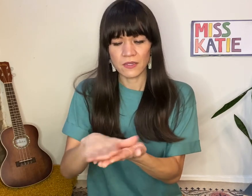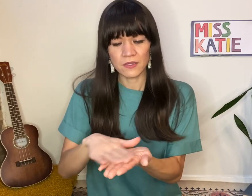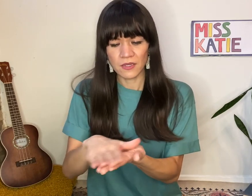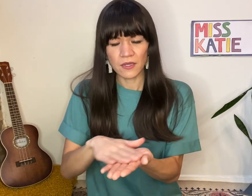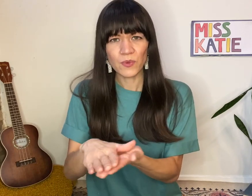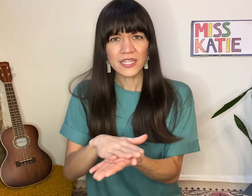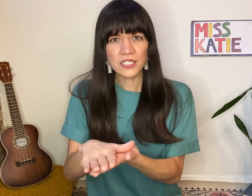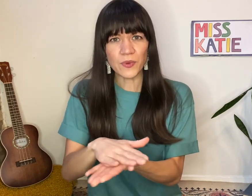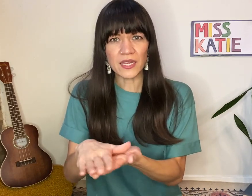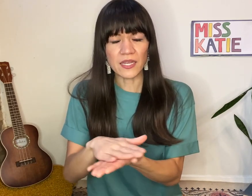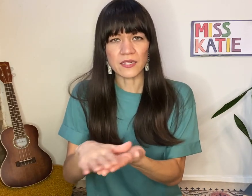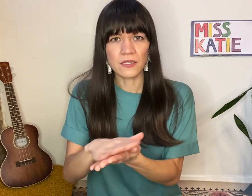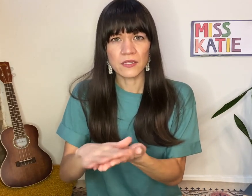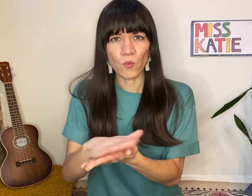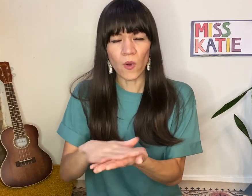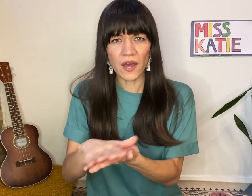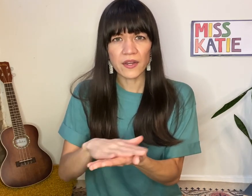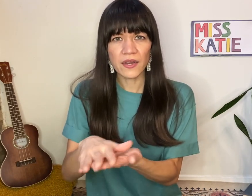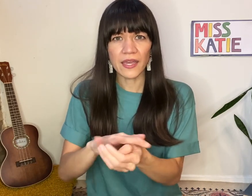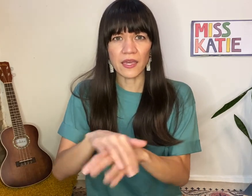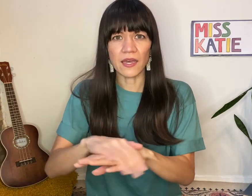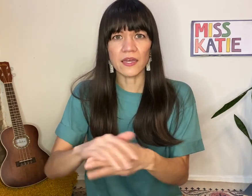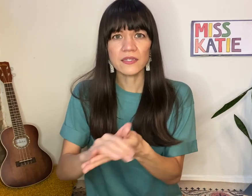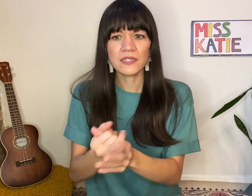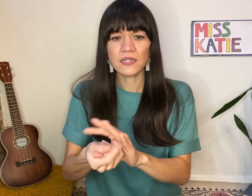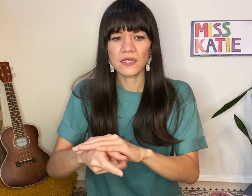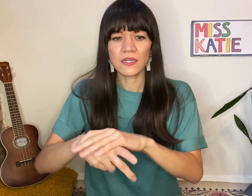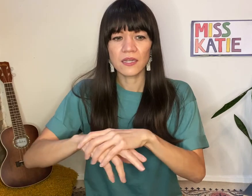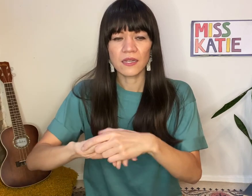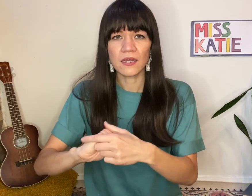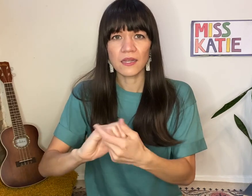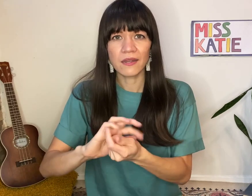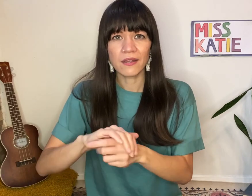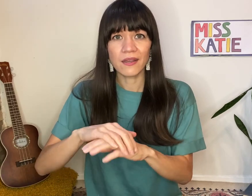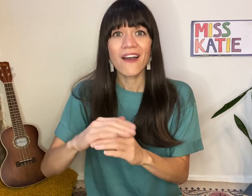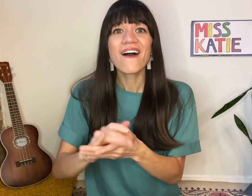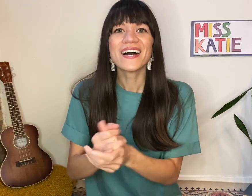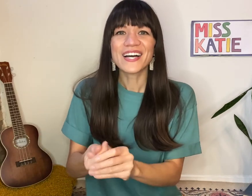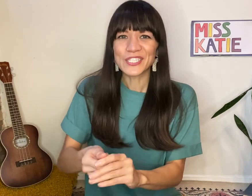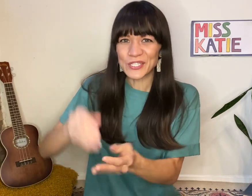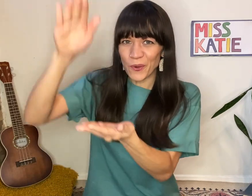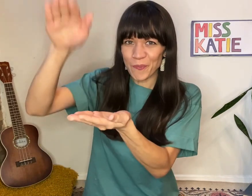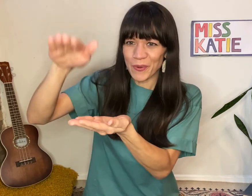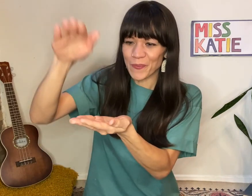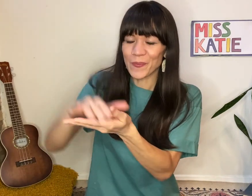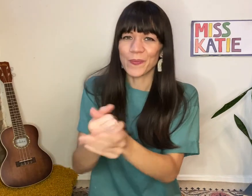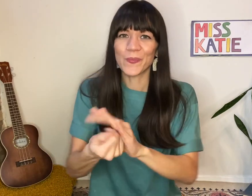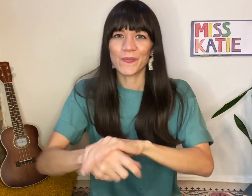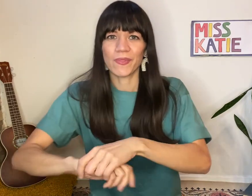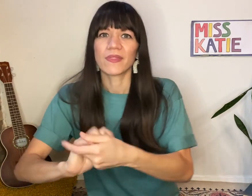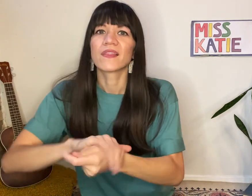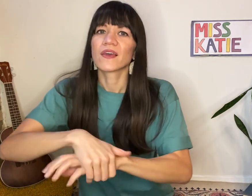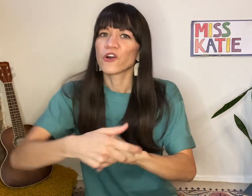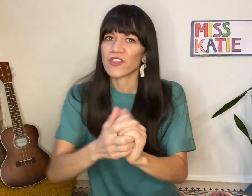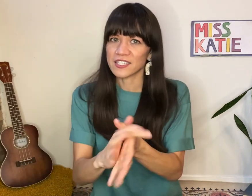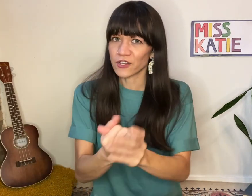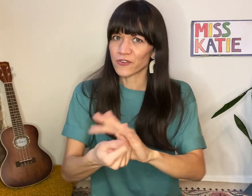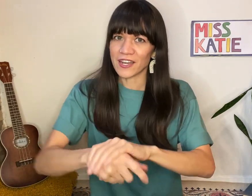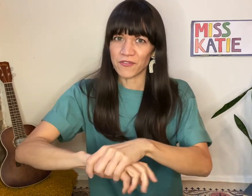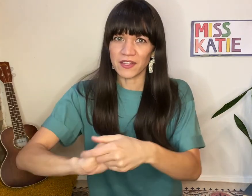What else do I need? Water and... soap. Oh, that's already feeling